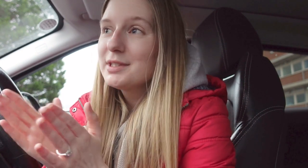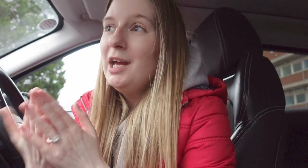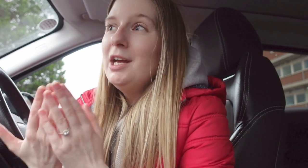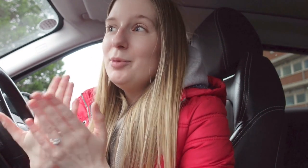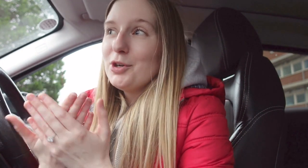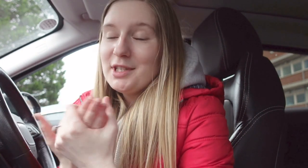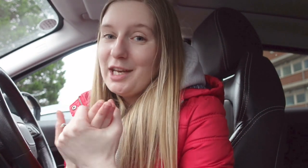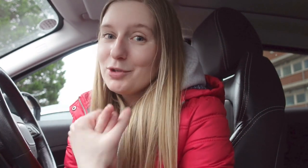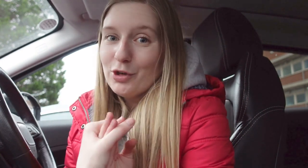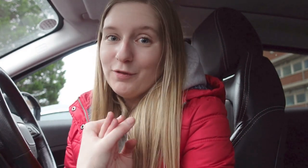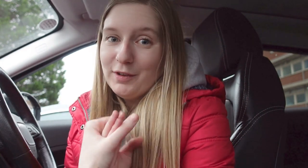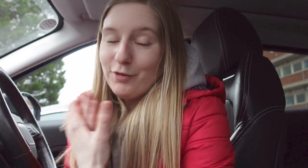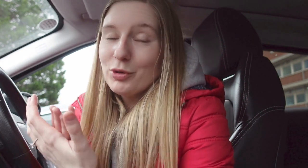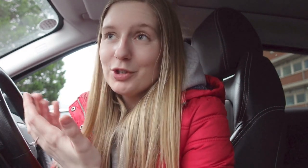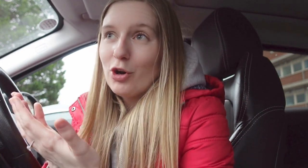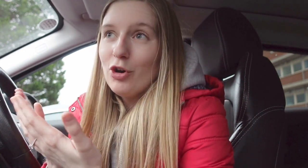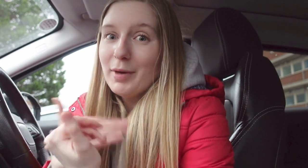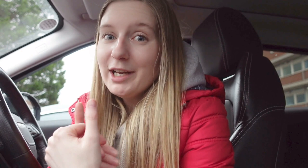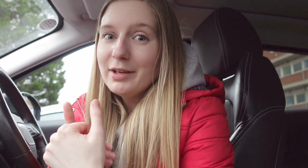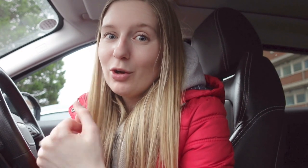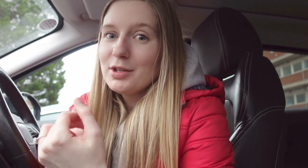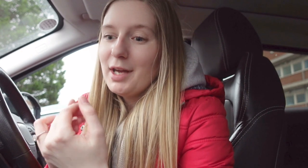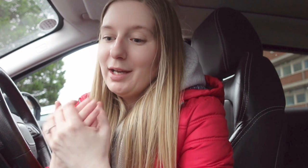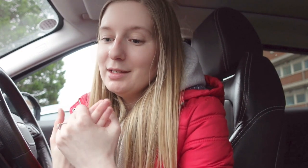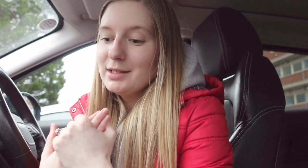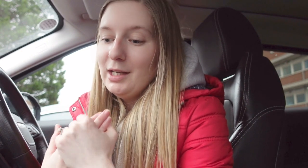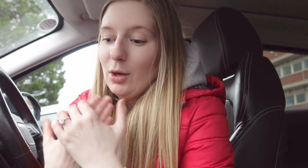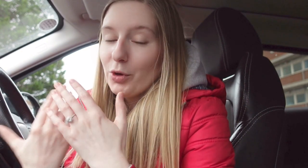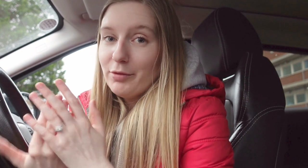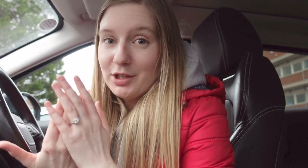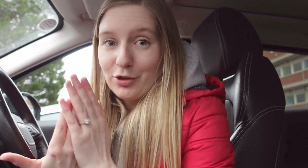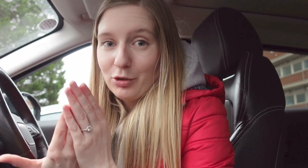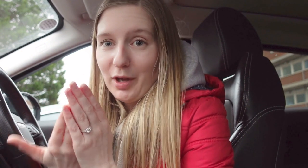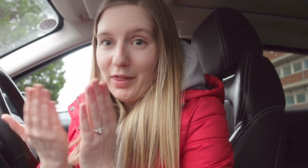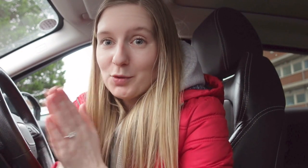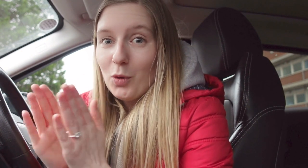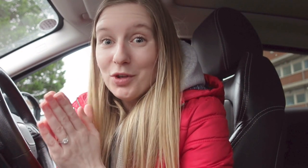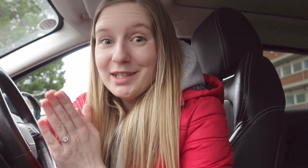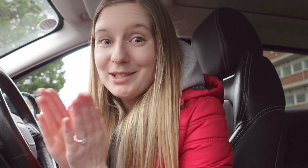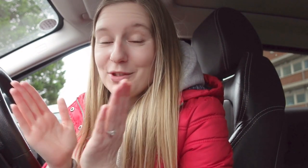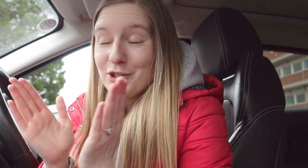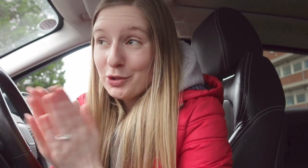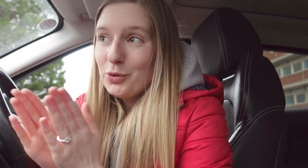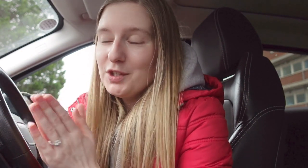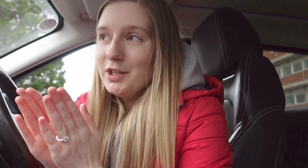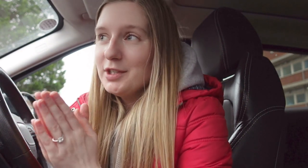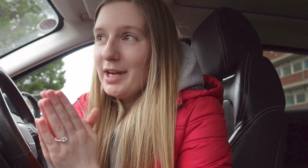because this day was so focused on my hearing loss and what I really struggle with that's why I wanted to record this video today